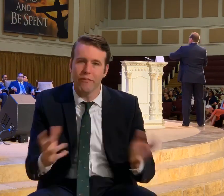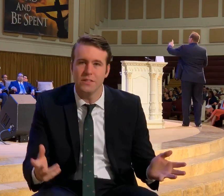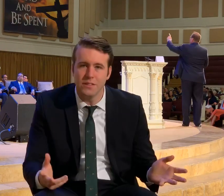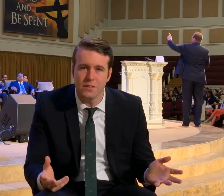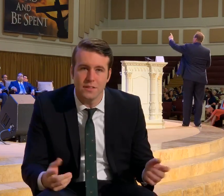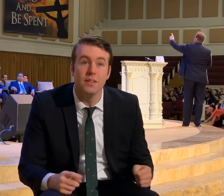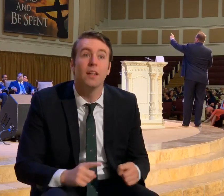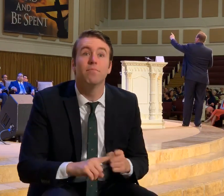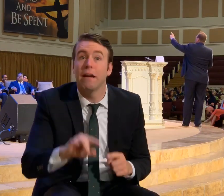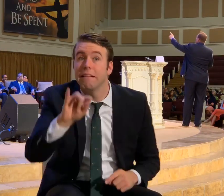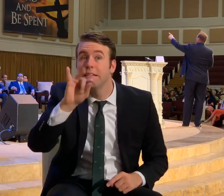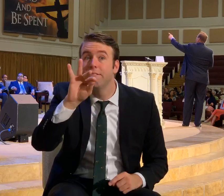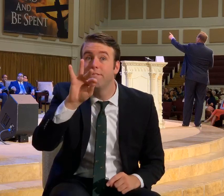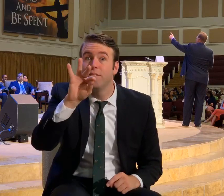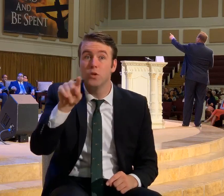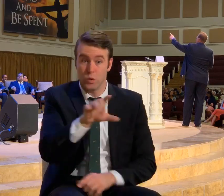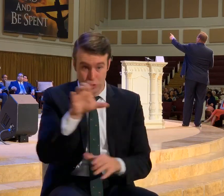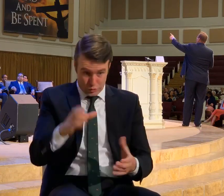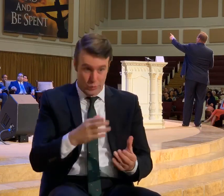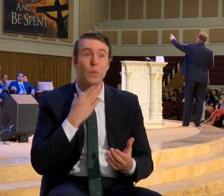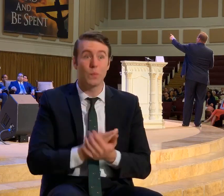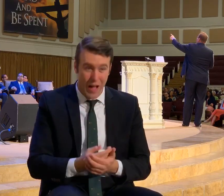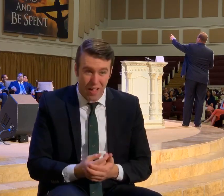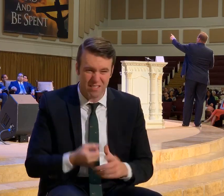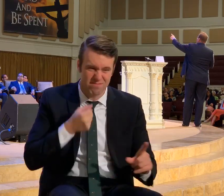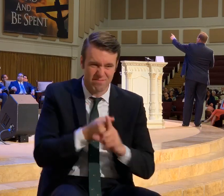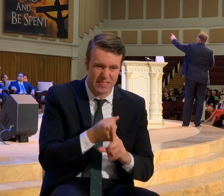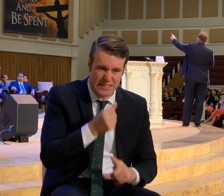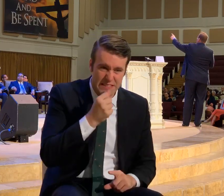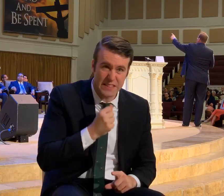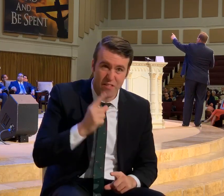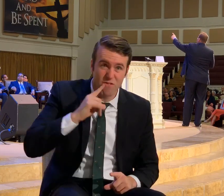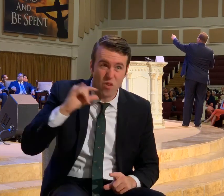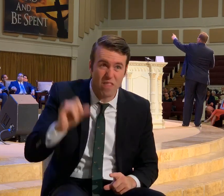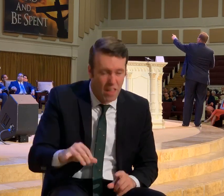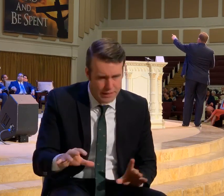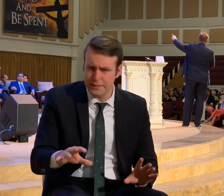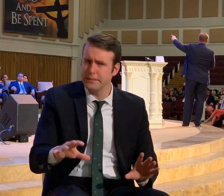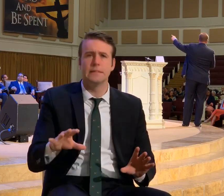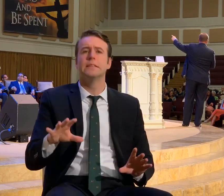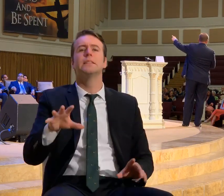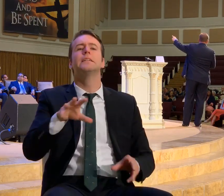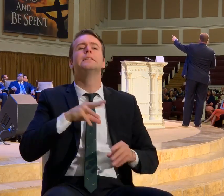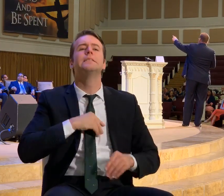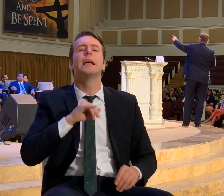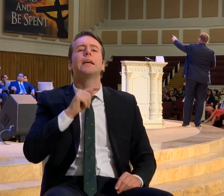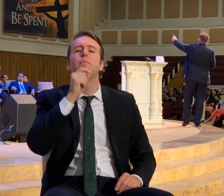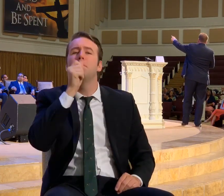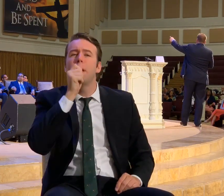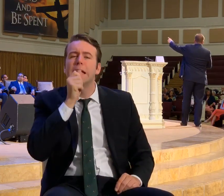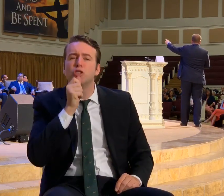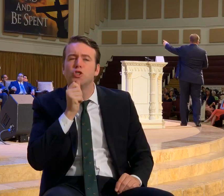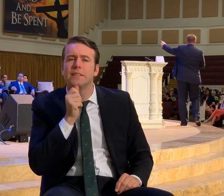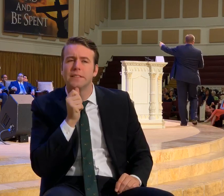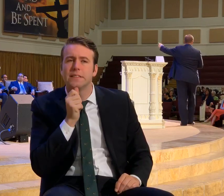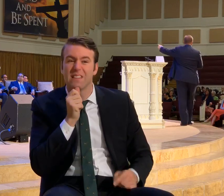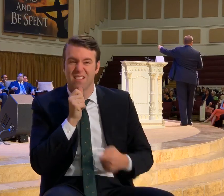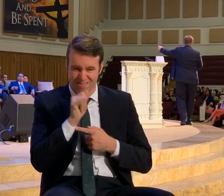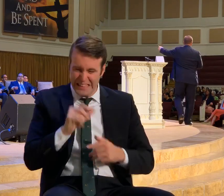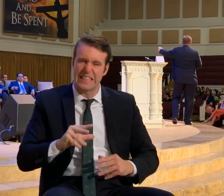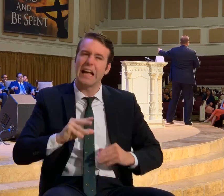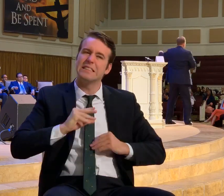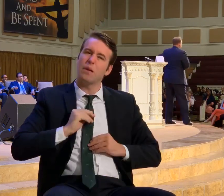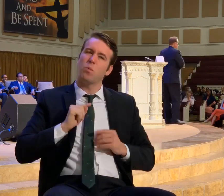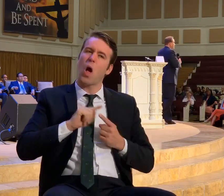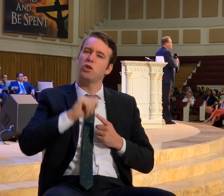But he said. But if. When you do well. And suffer for it. He said. Take it patiently. This is acceptable to God.